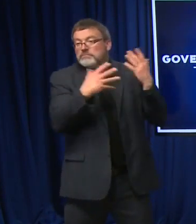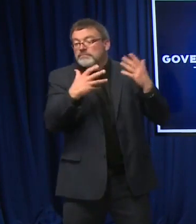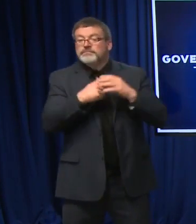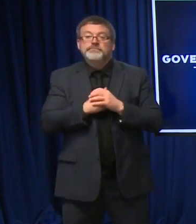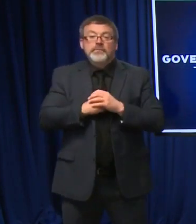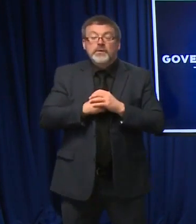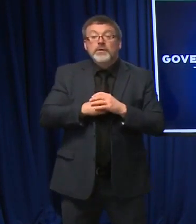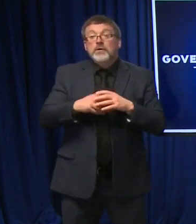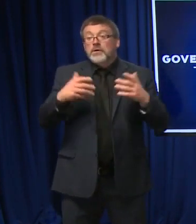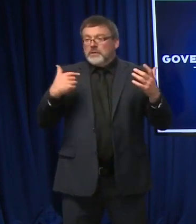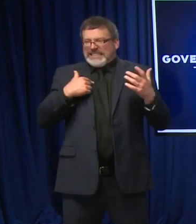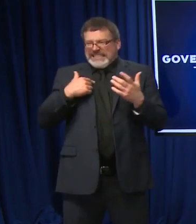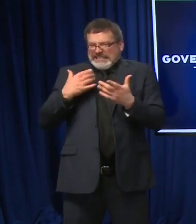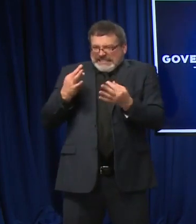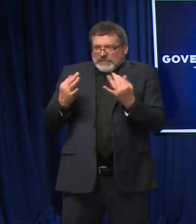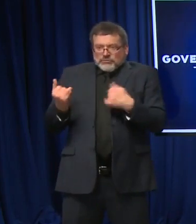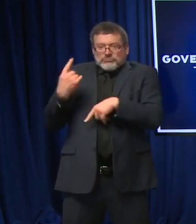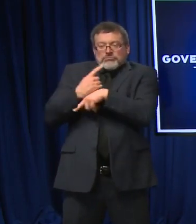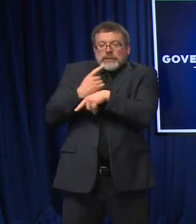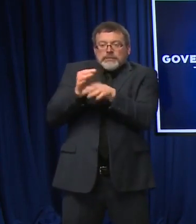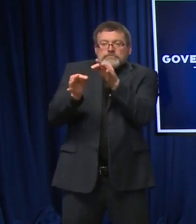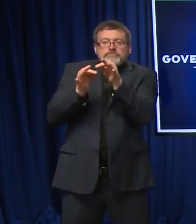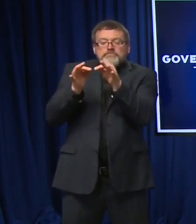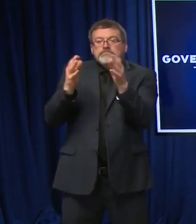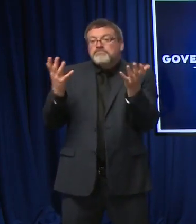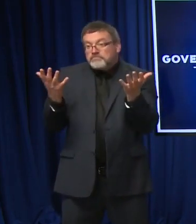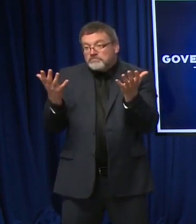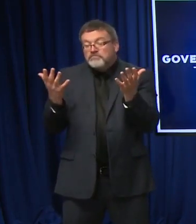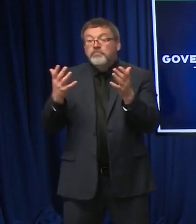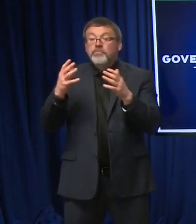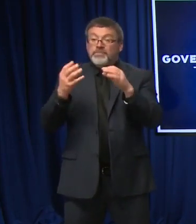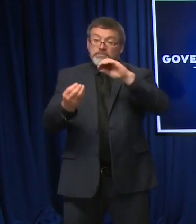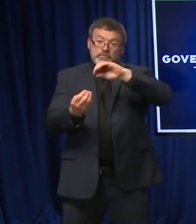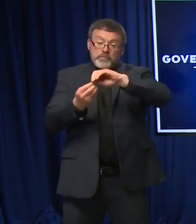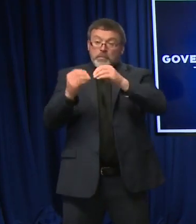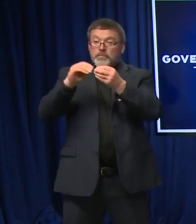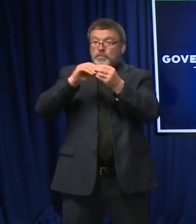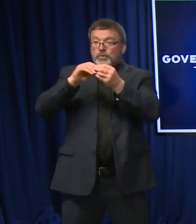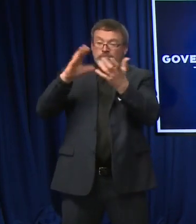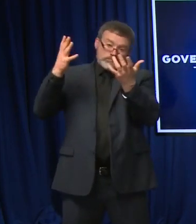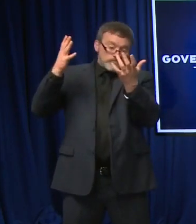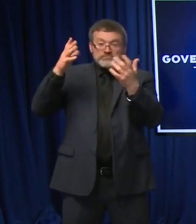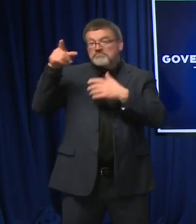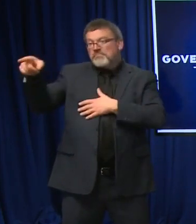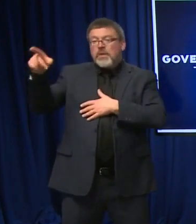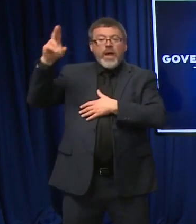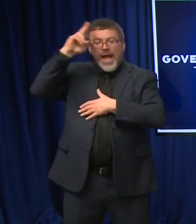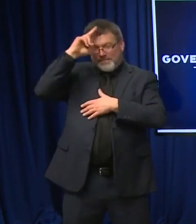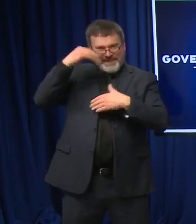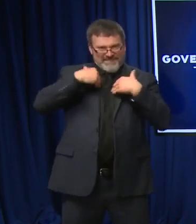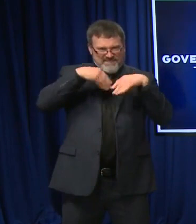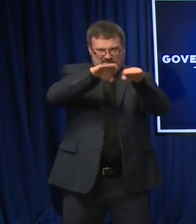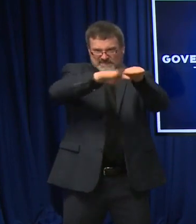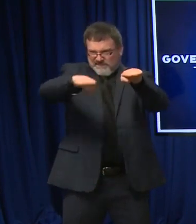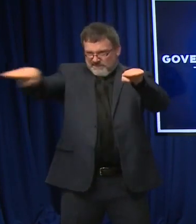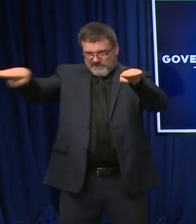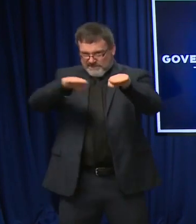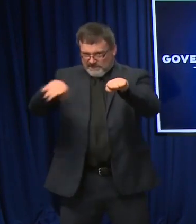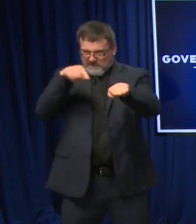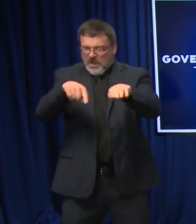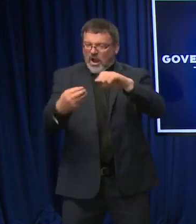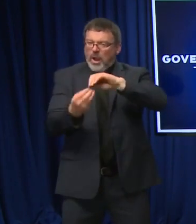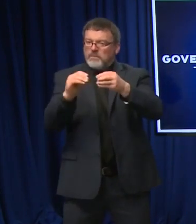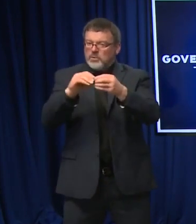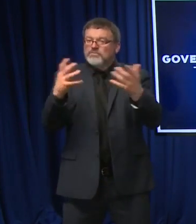you know, it's not just the number of beds that you're licensed to, but increasing that capacity of beds and allowing those beds to